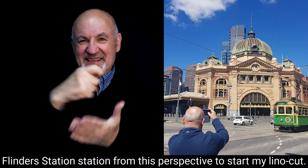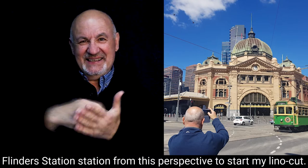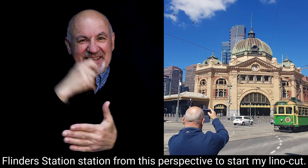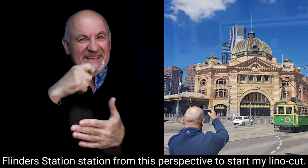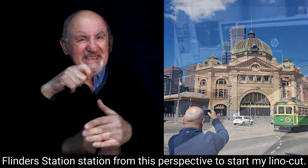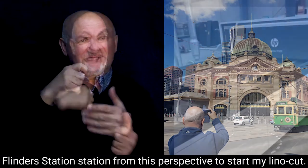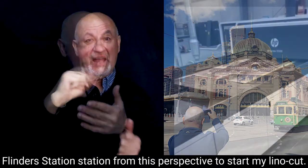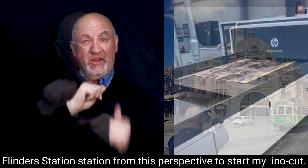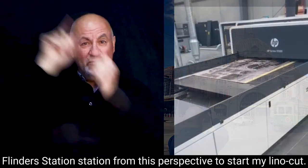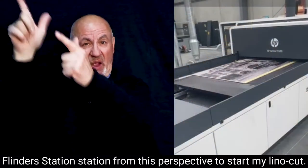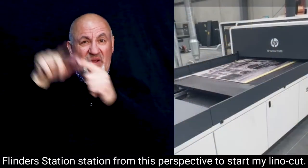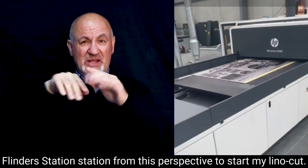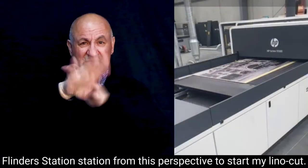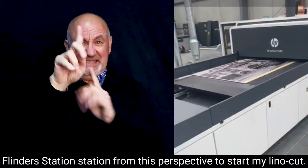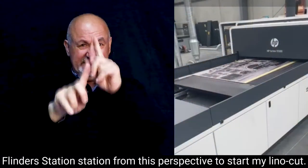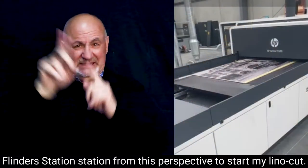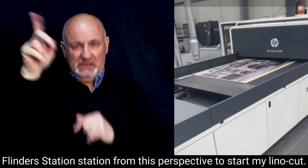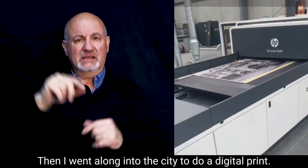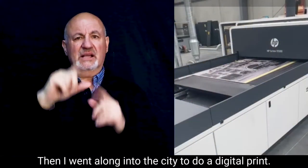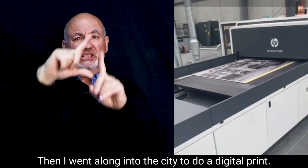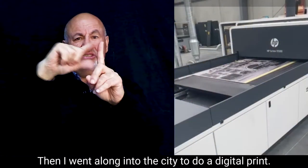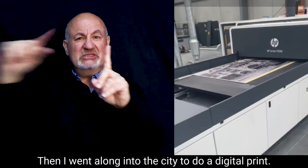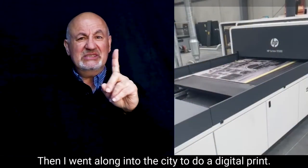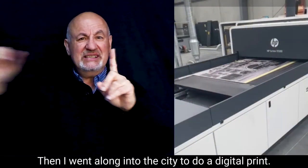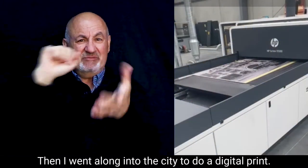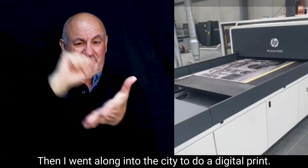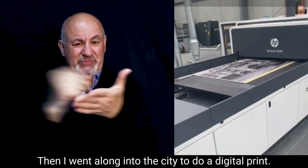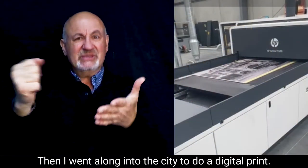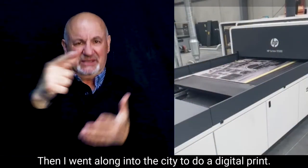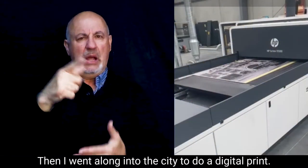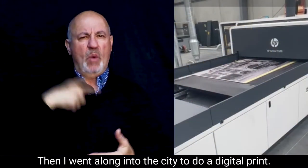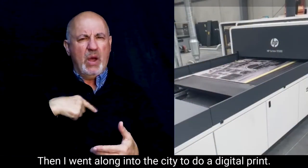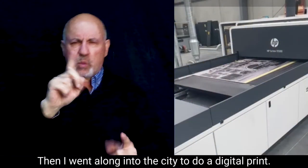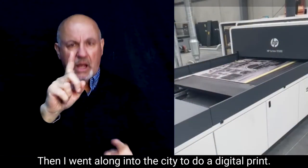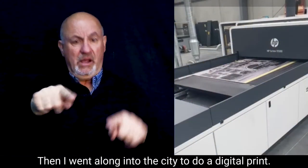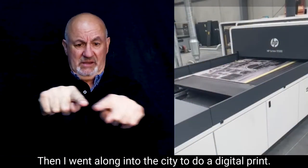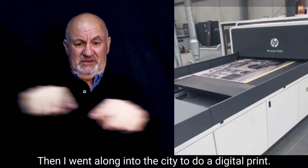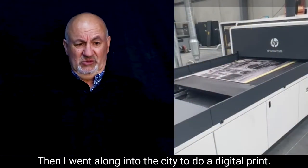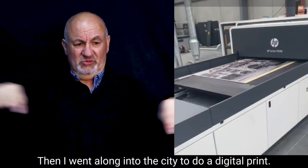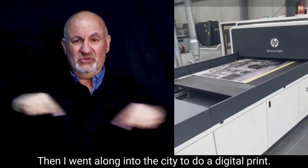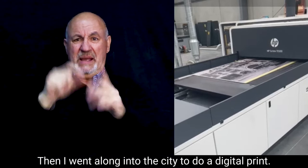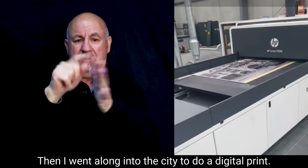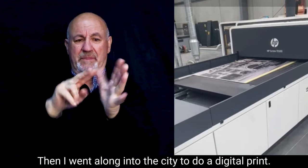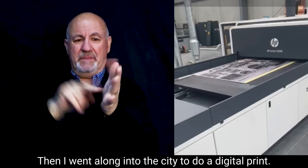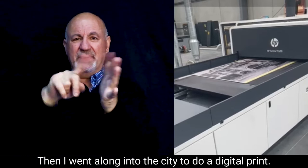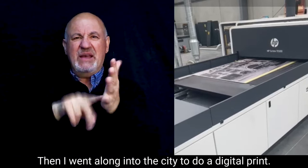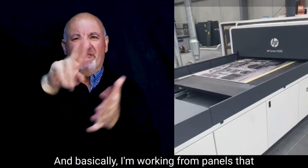perspective to start my linocut. Then I went along into the city to do a digital print